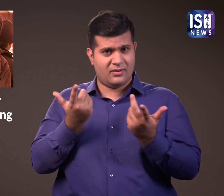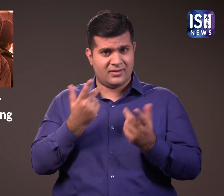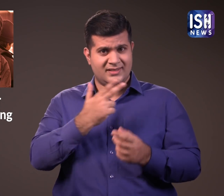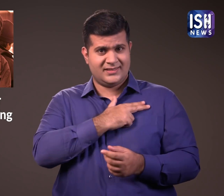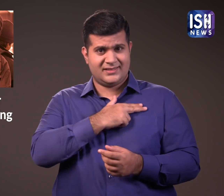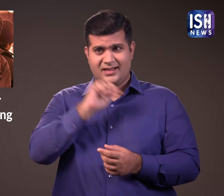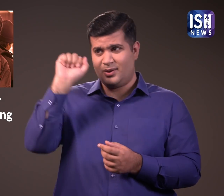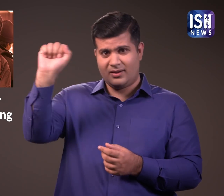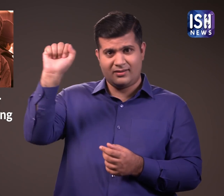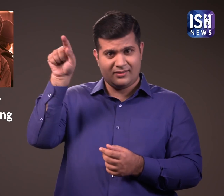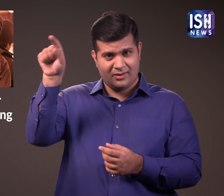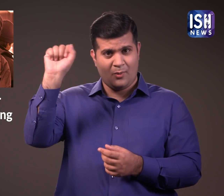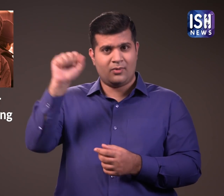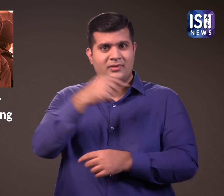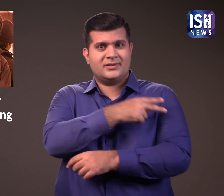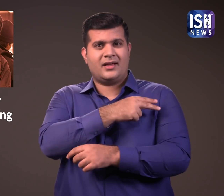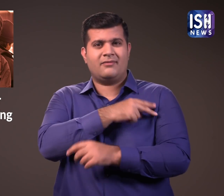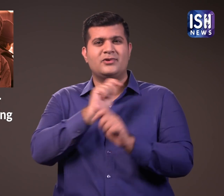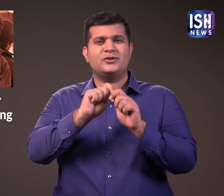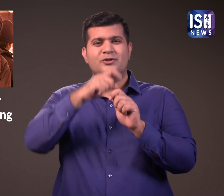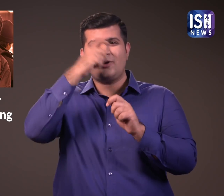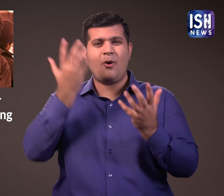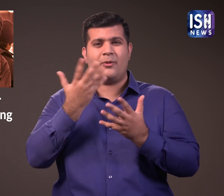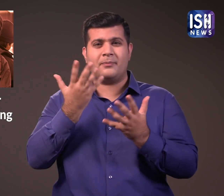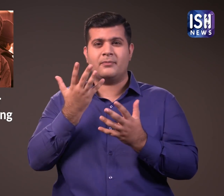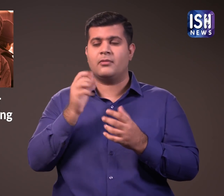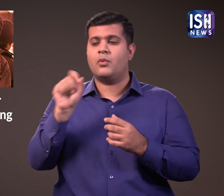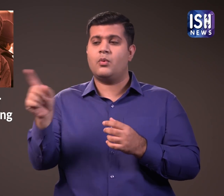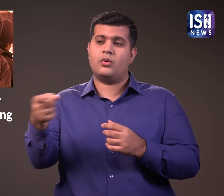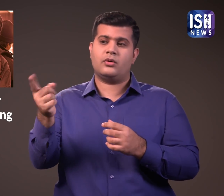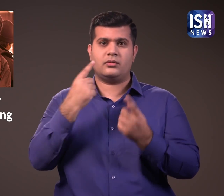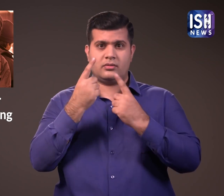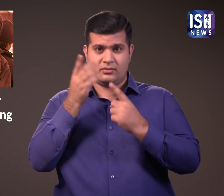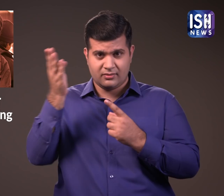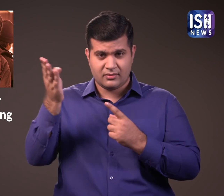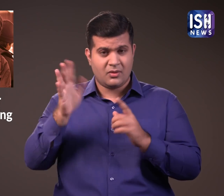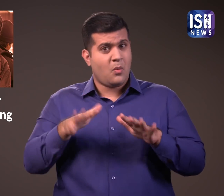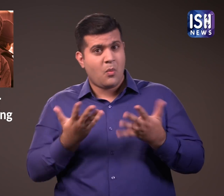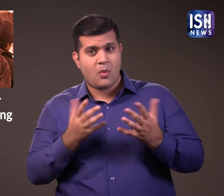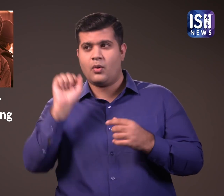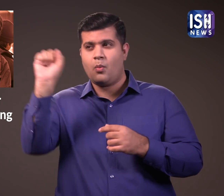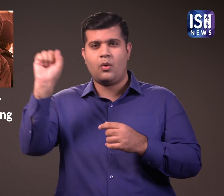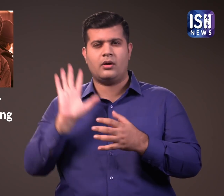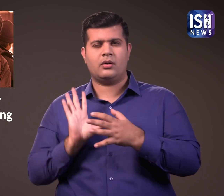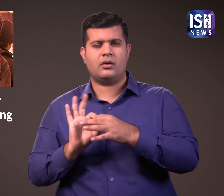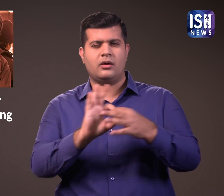Is it people employed by SRK or is it some political party?